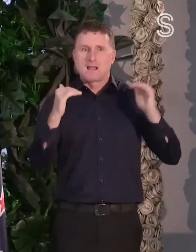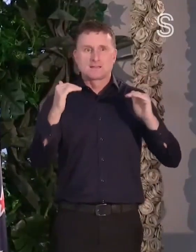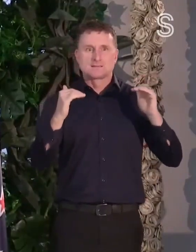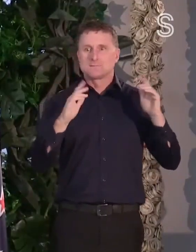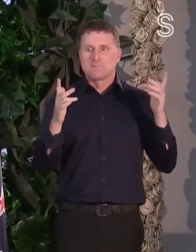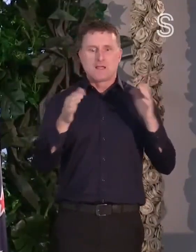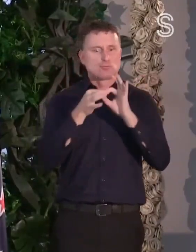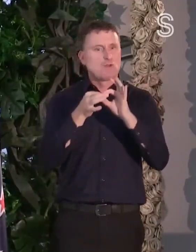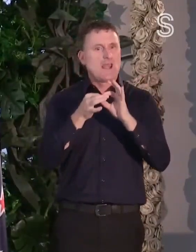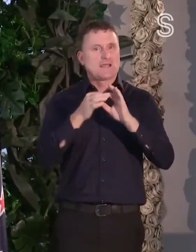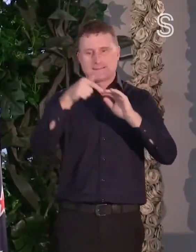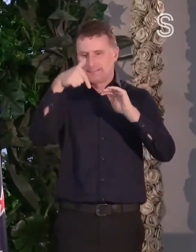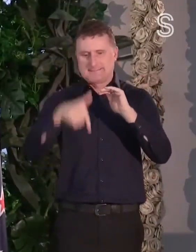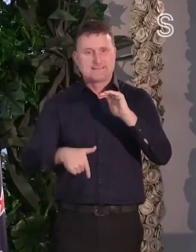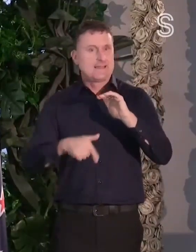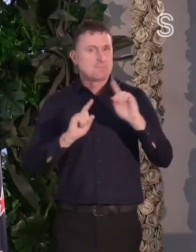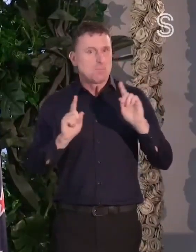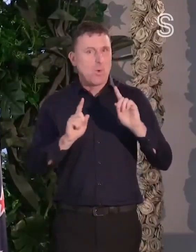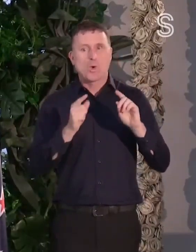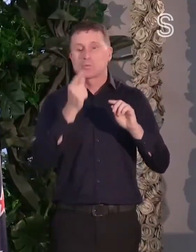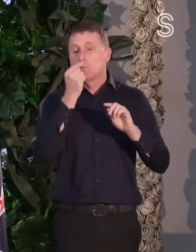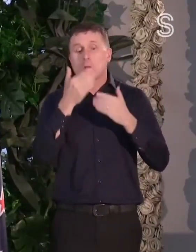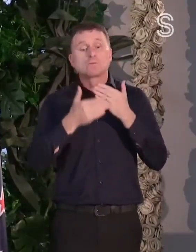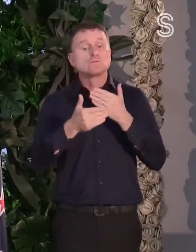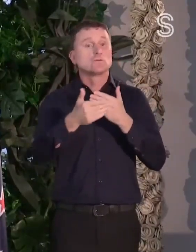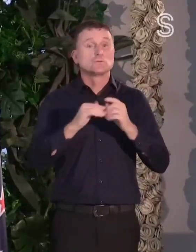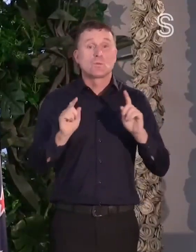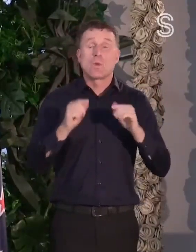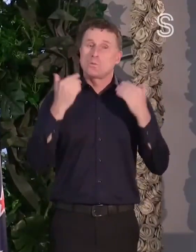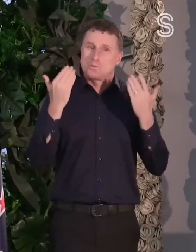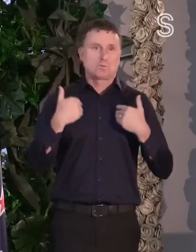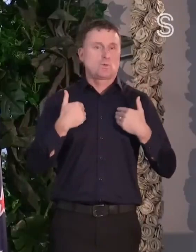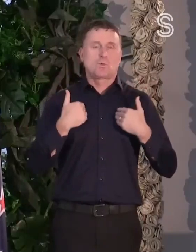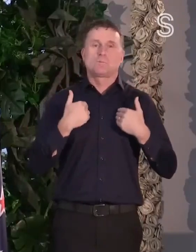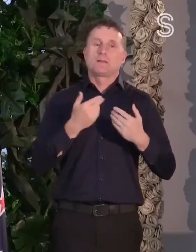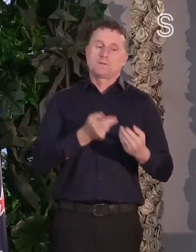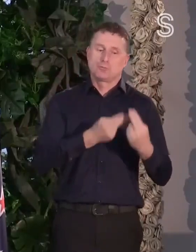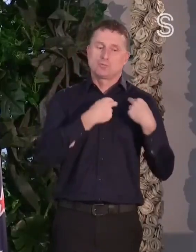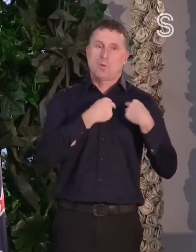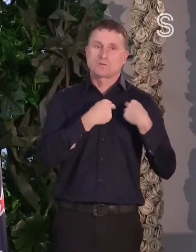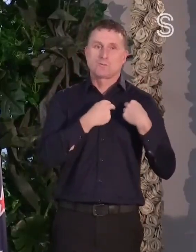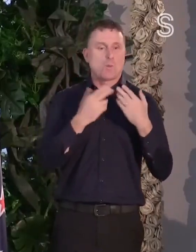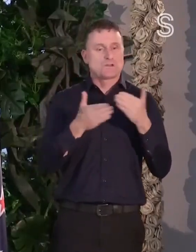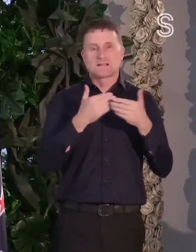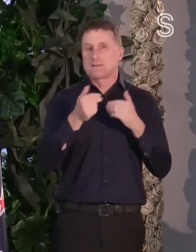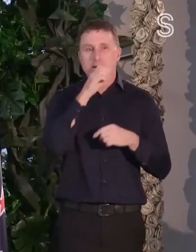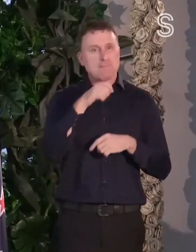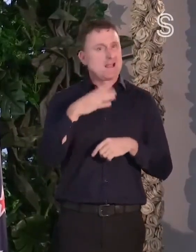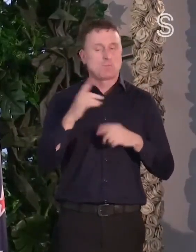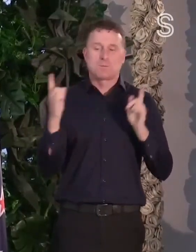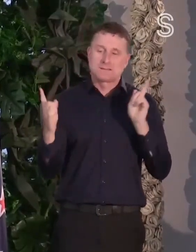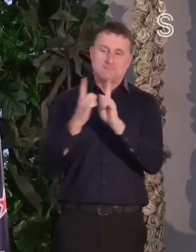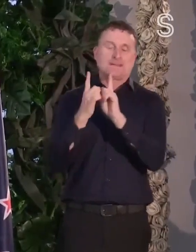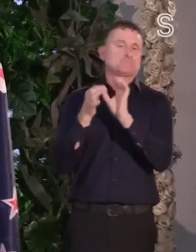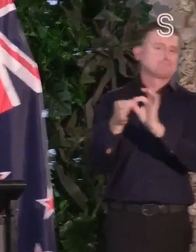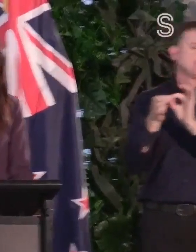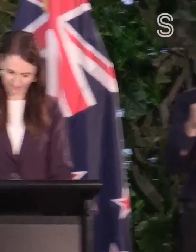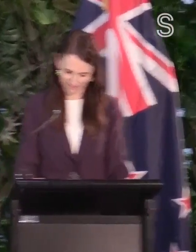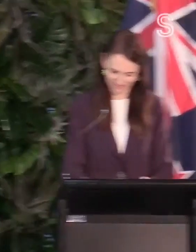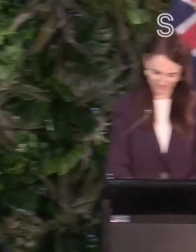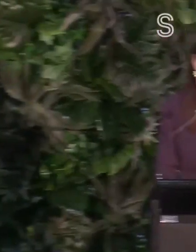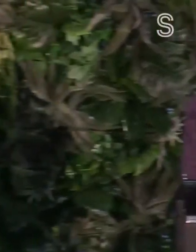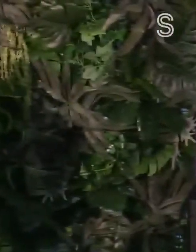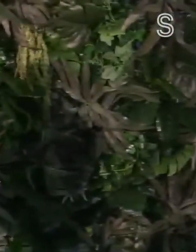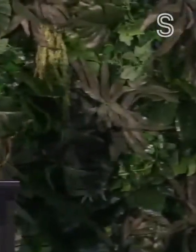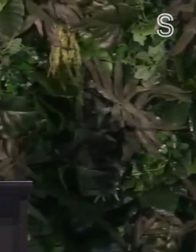depth of that relationship or the potential of it, but it's our job to further it, regardless of our gender. Yeah, we are meeting because we are